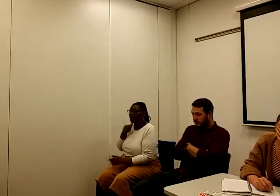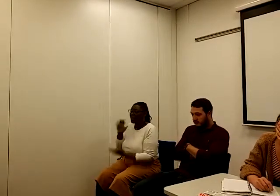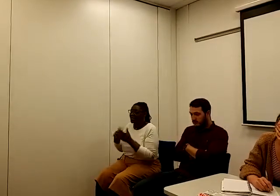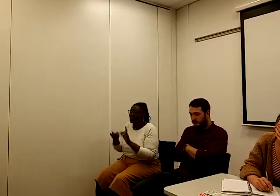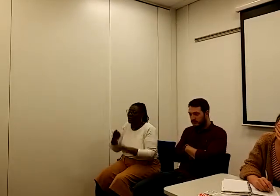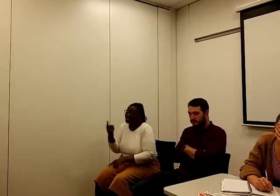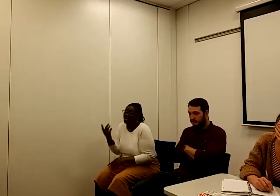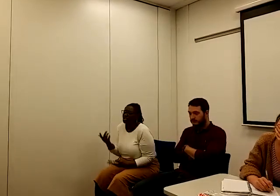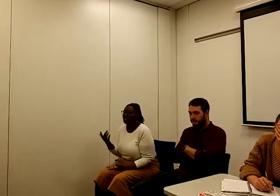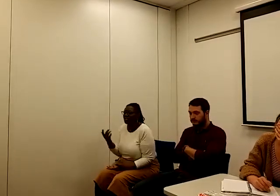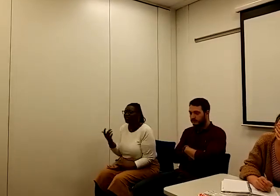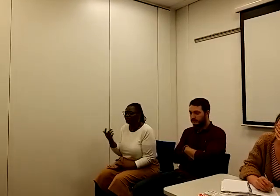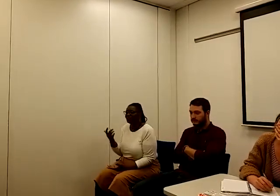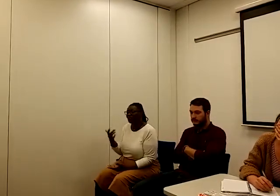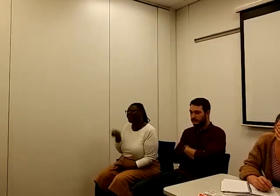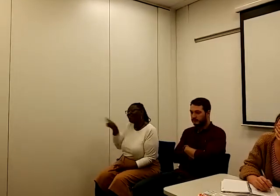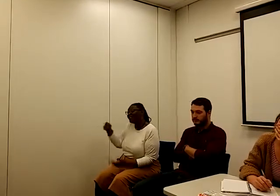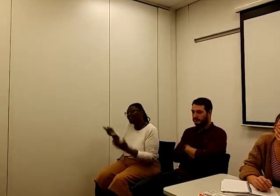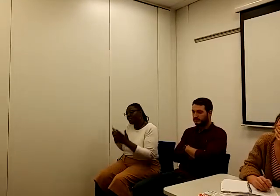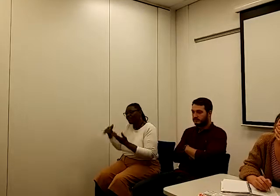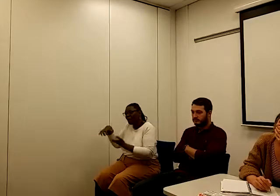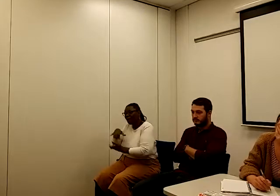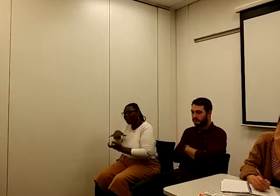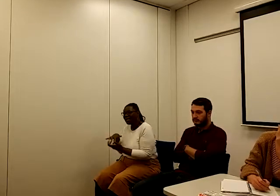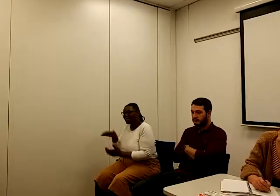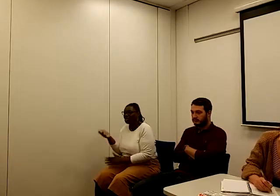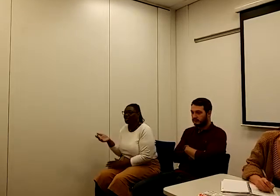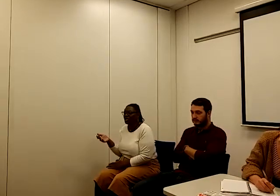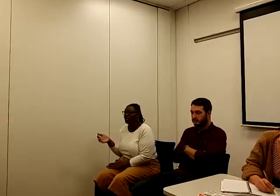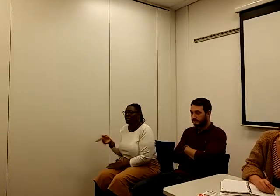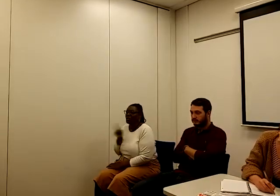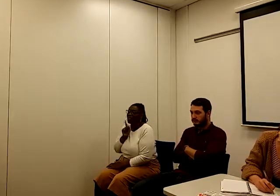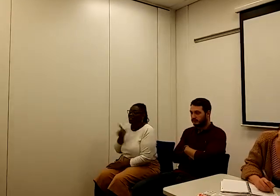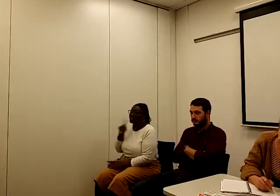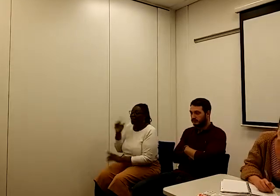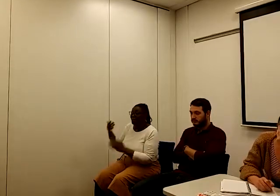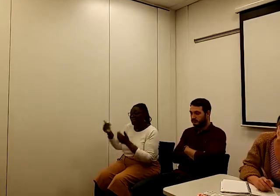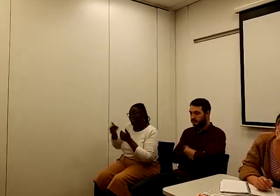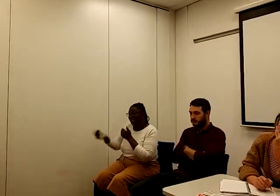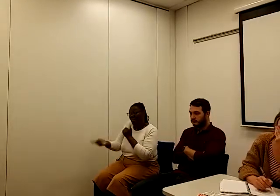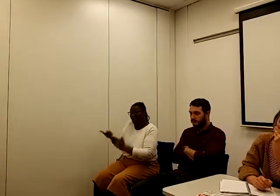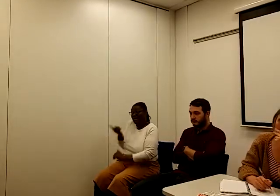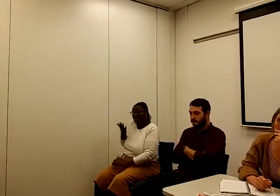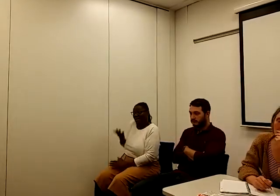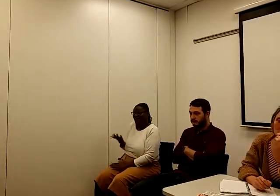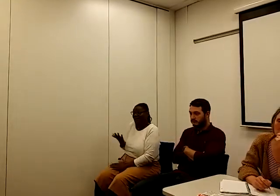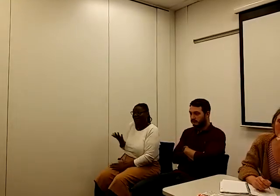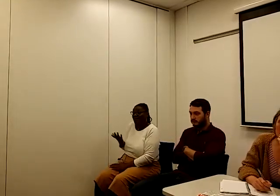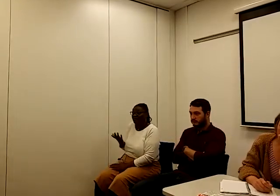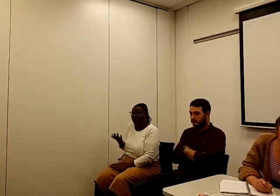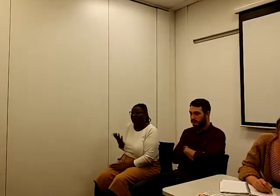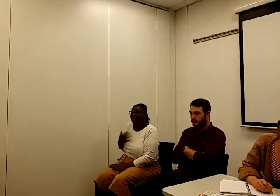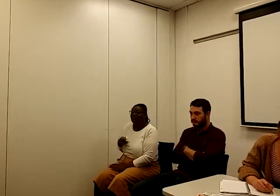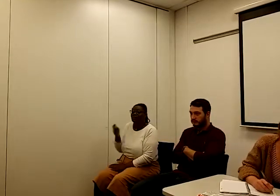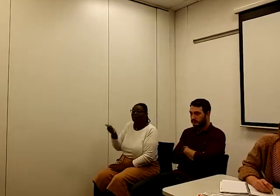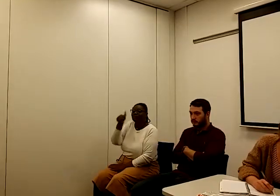sanctions. you know, that's yet another complication that's coming down the line. Thanks, Geoffrey. Martin,